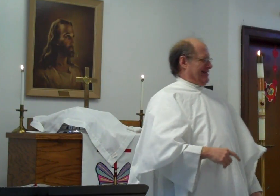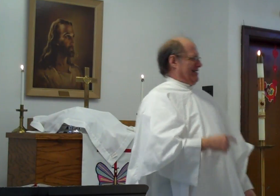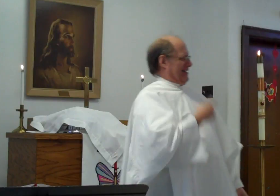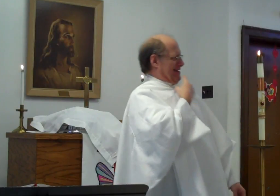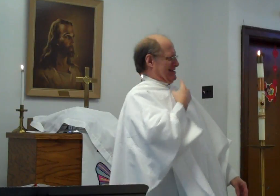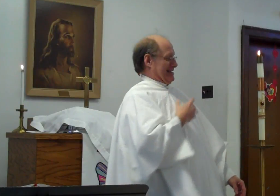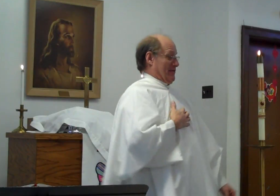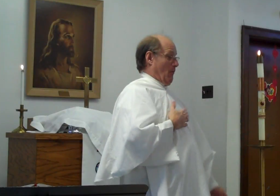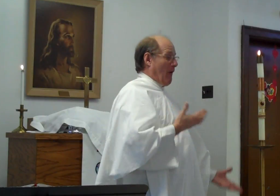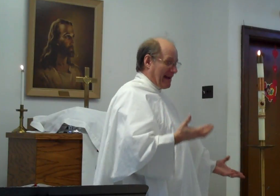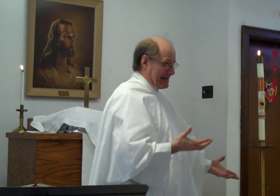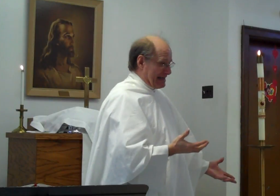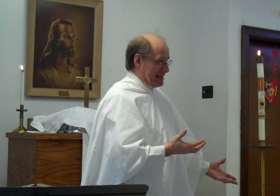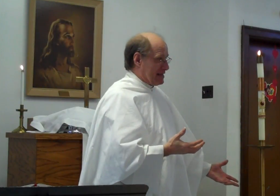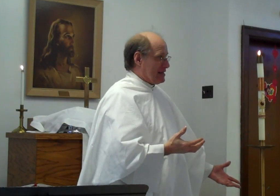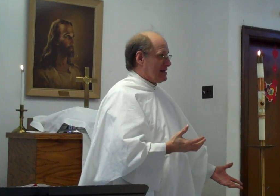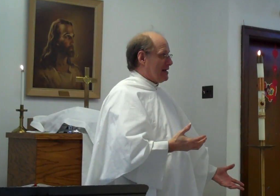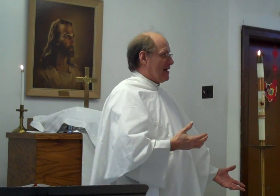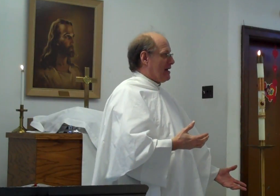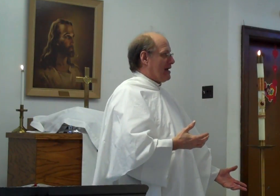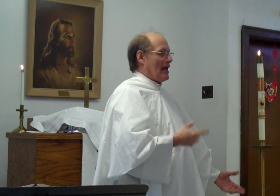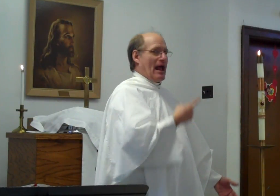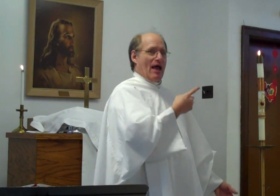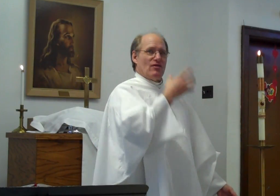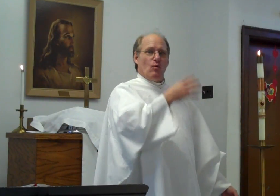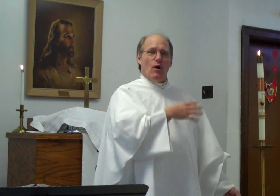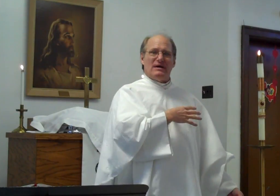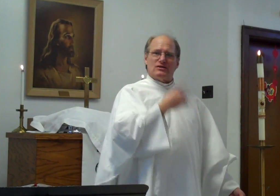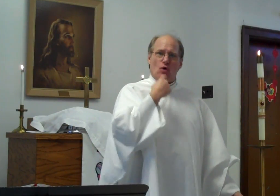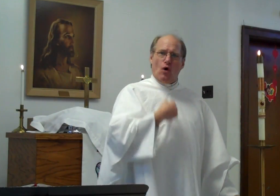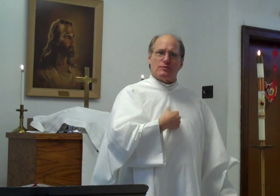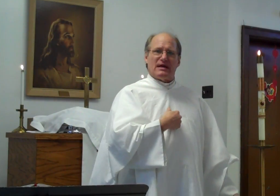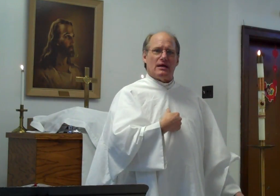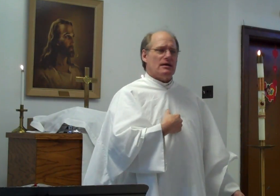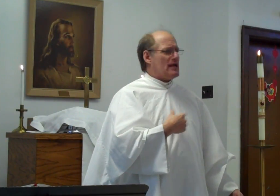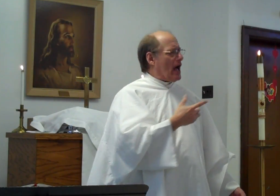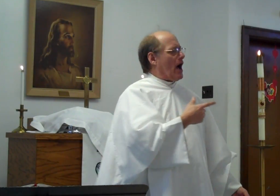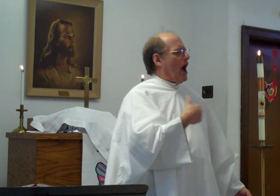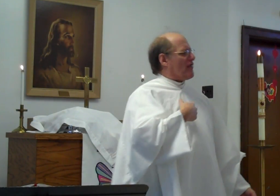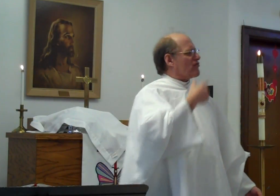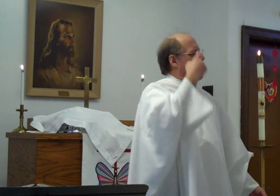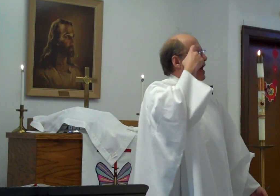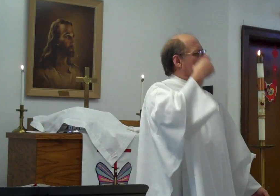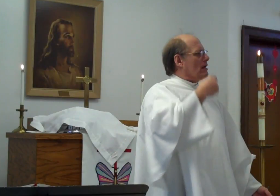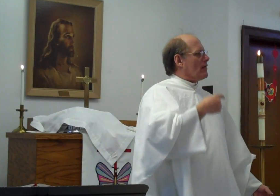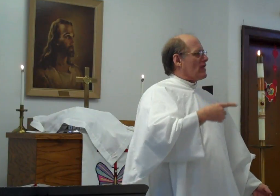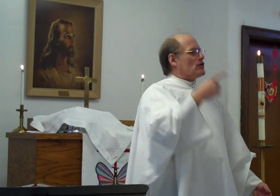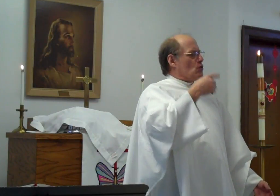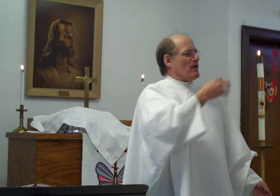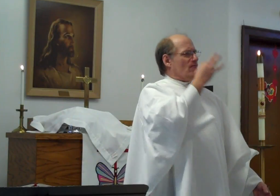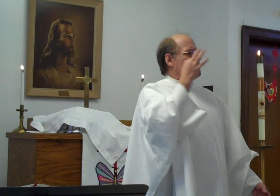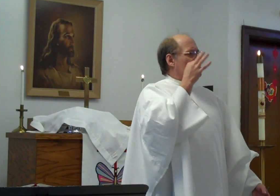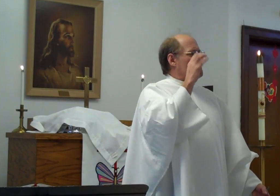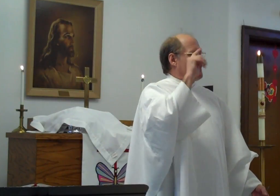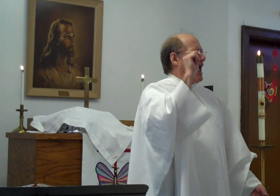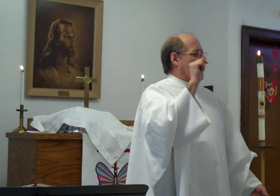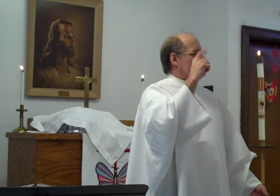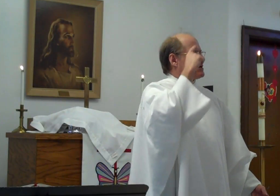And I said, what? And the woman told me, yeah, I thought that you would fast